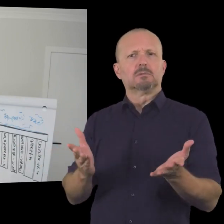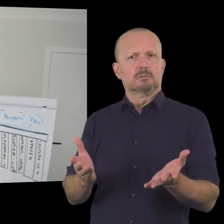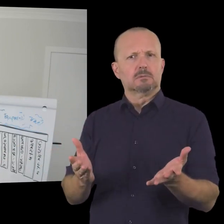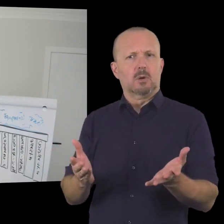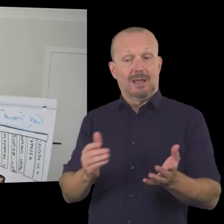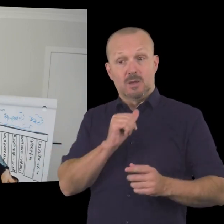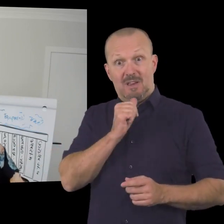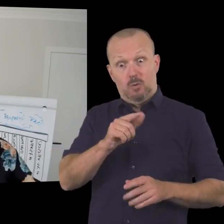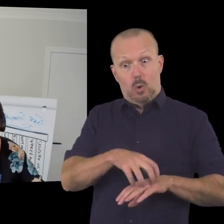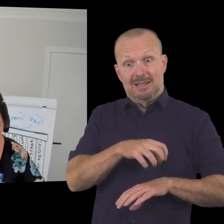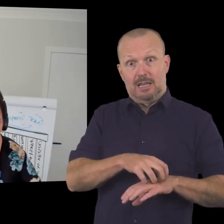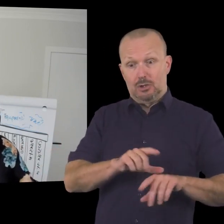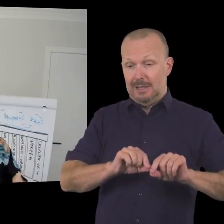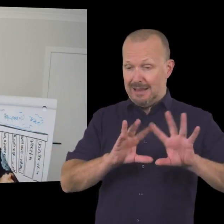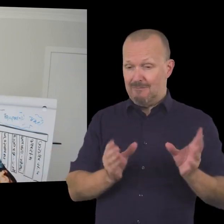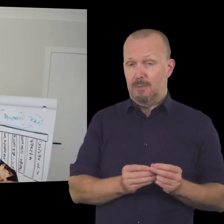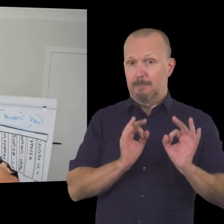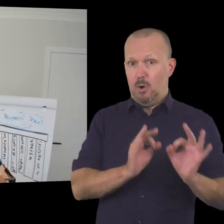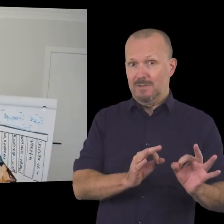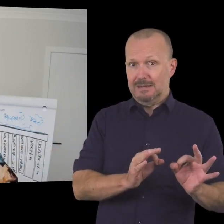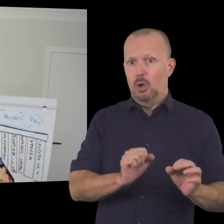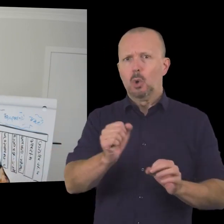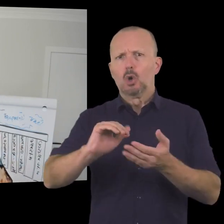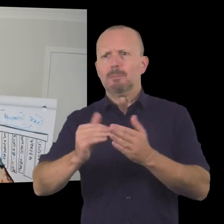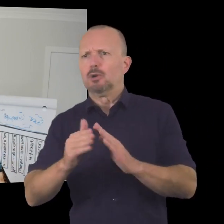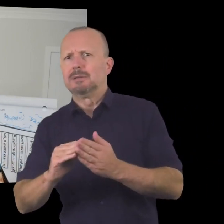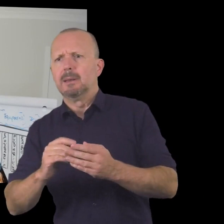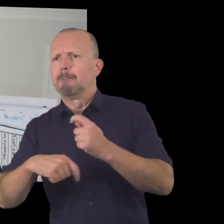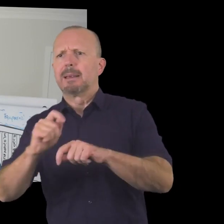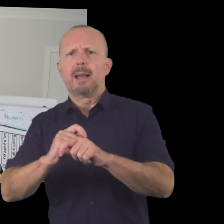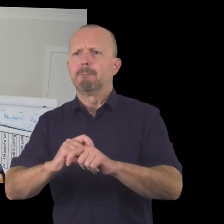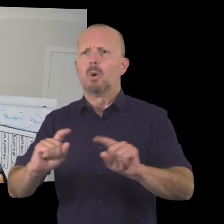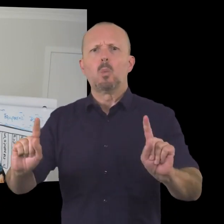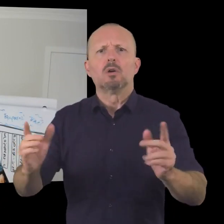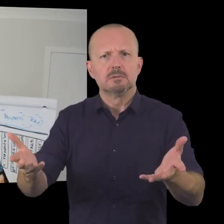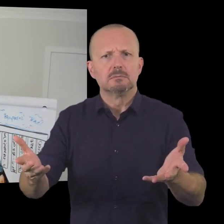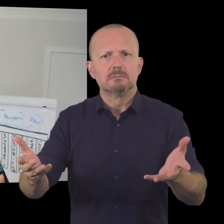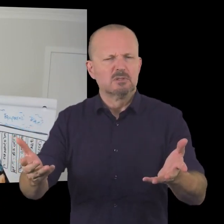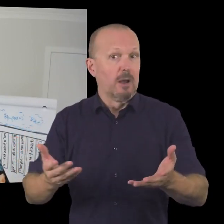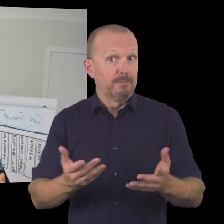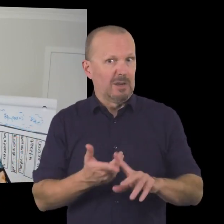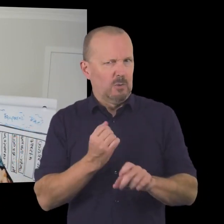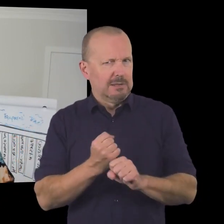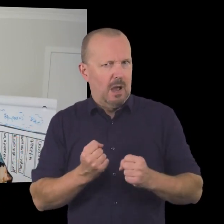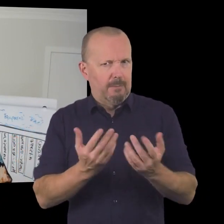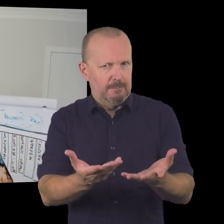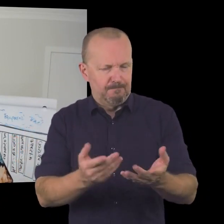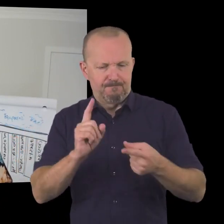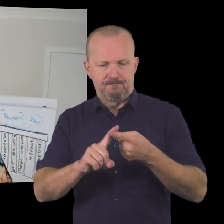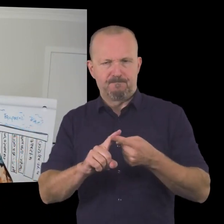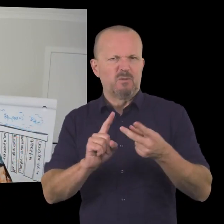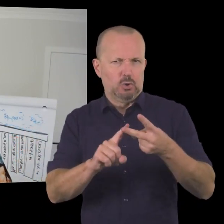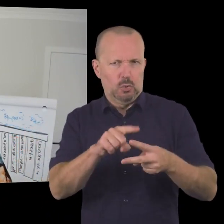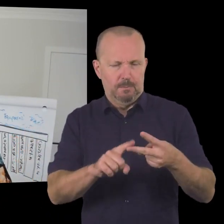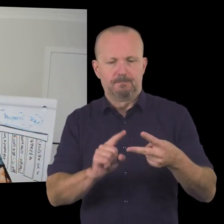look like as a result and i wanted to give you two very very quick quick examples so one